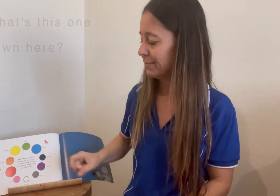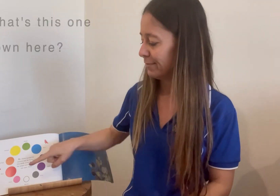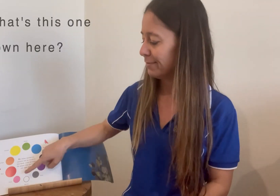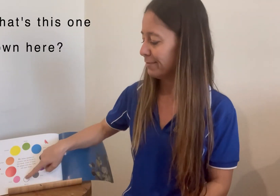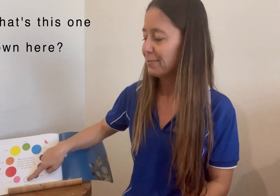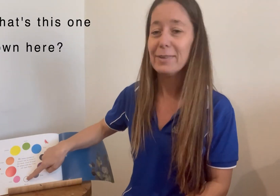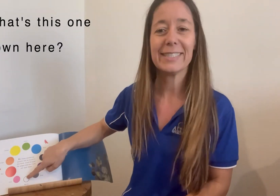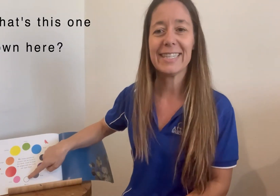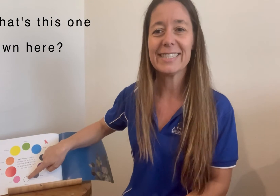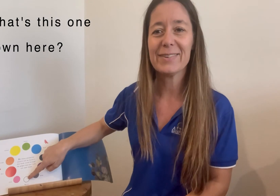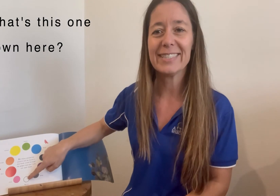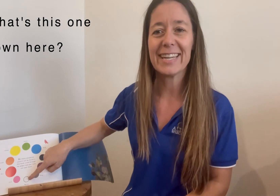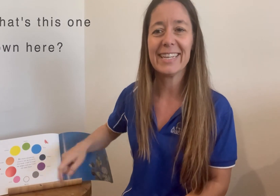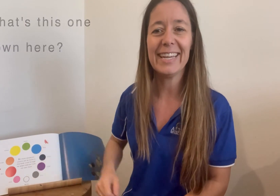What's this one down here?